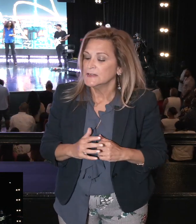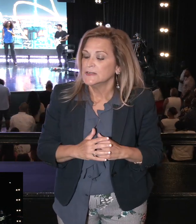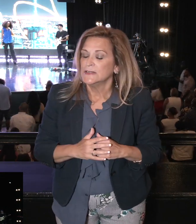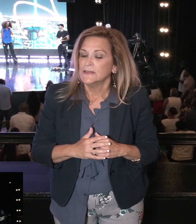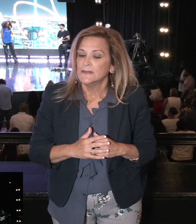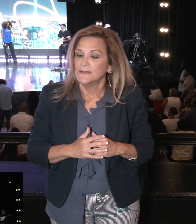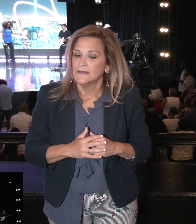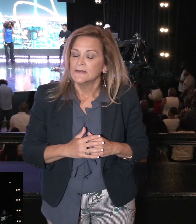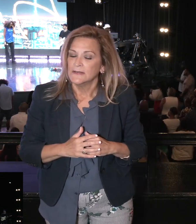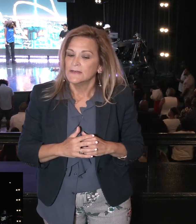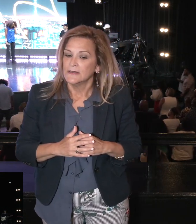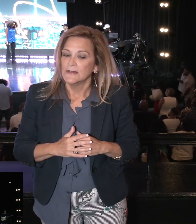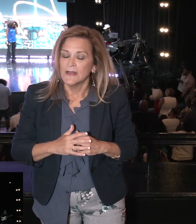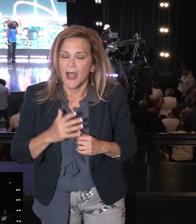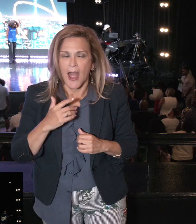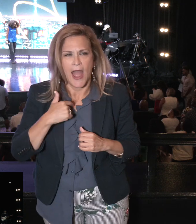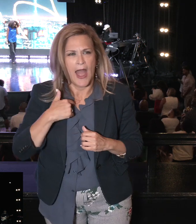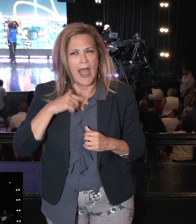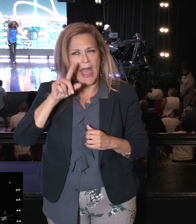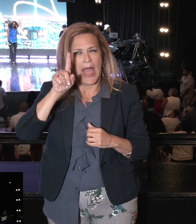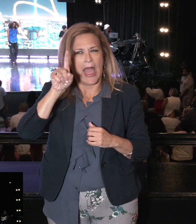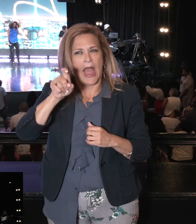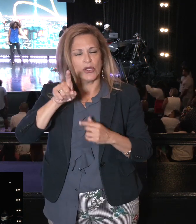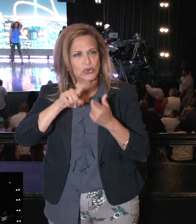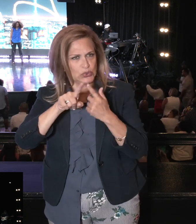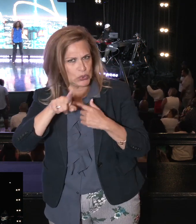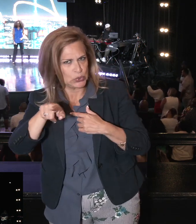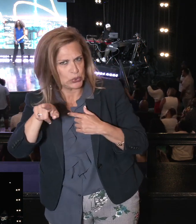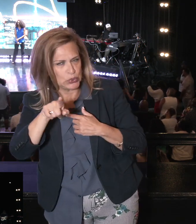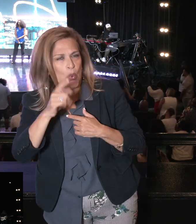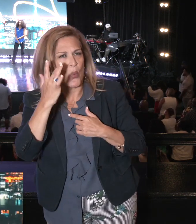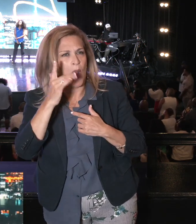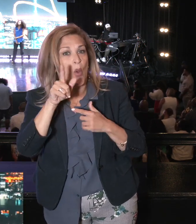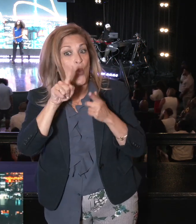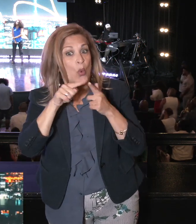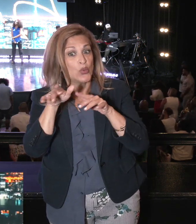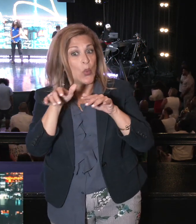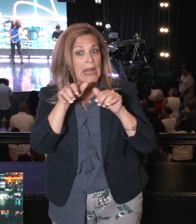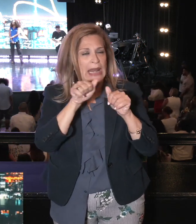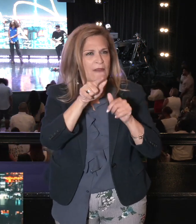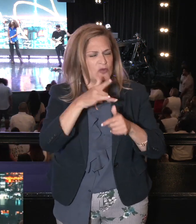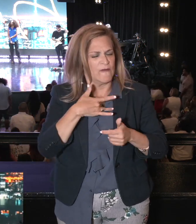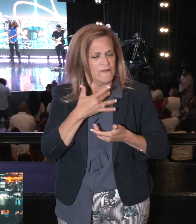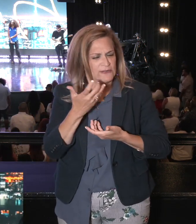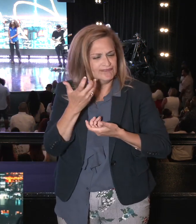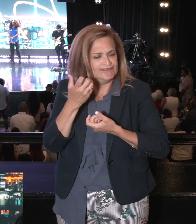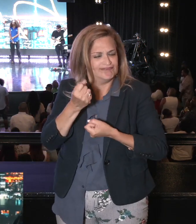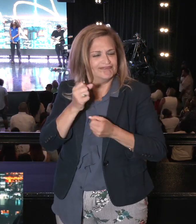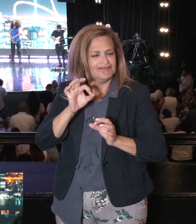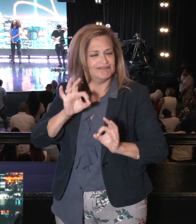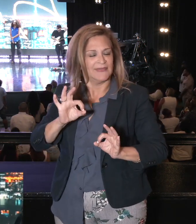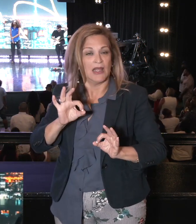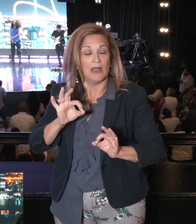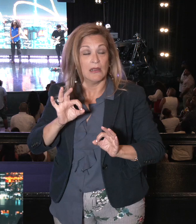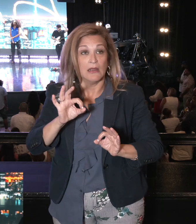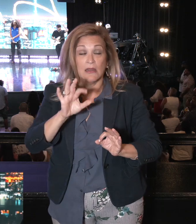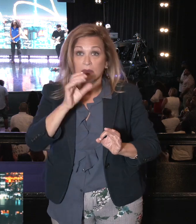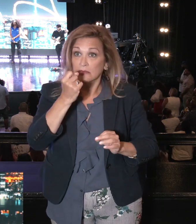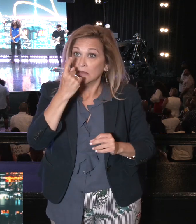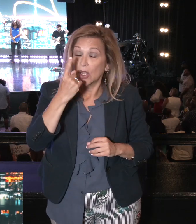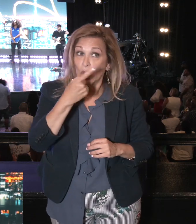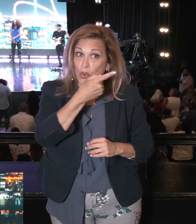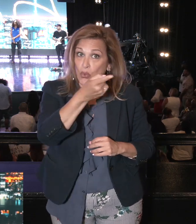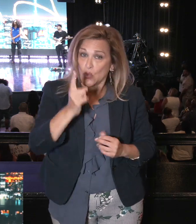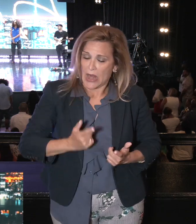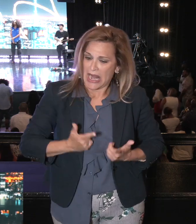Let me just ask this question so that you leave here with such confidence. Is everything right with you and God? I'm not talking about being perfect.